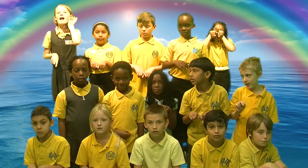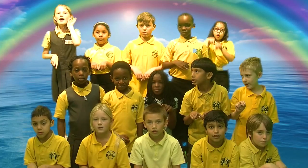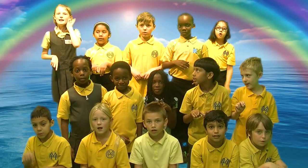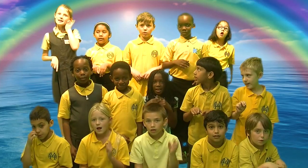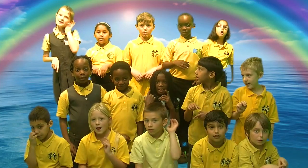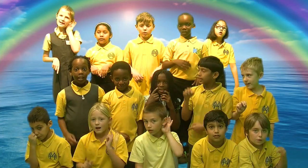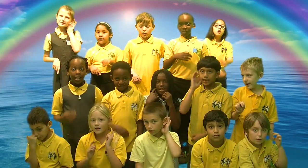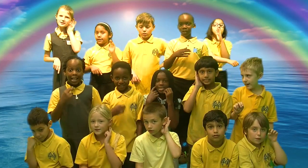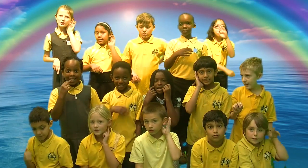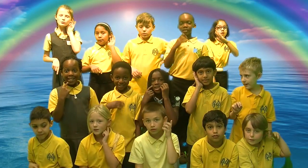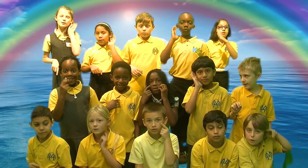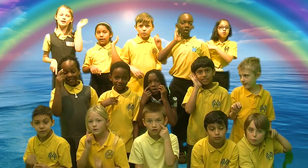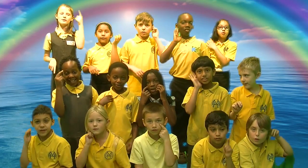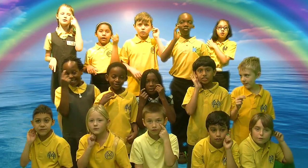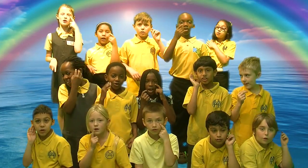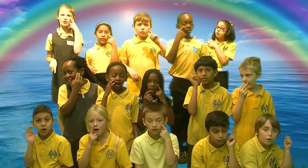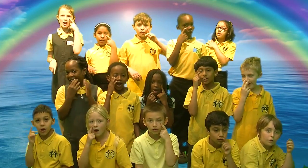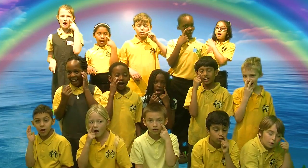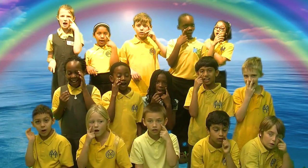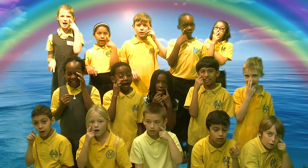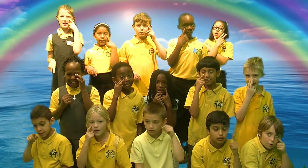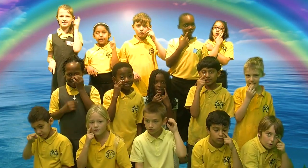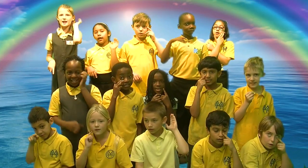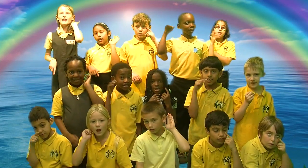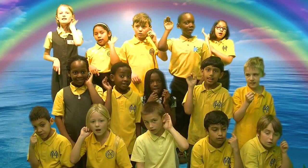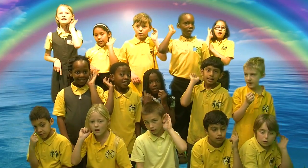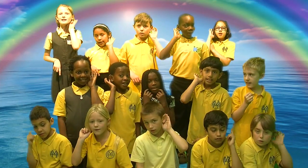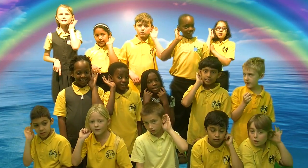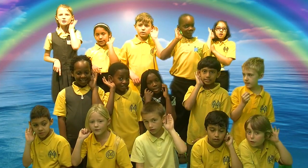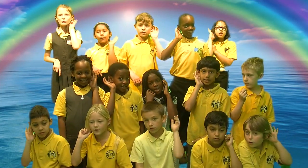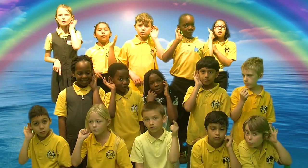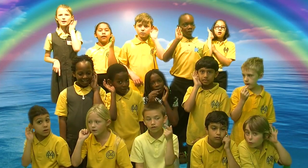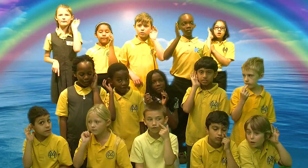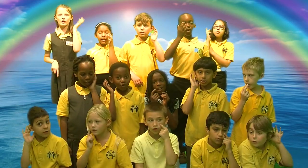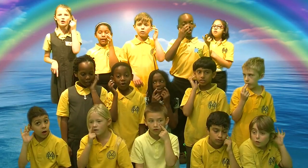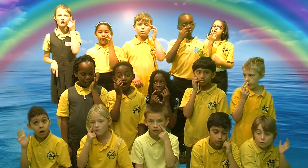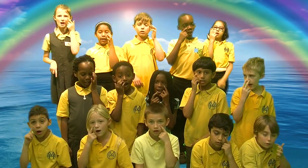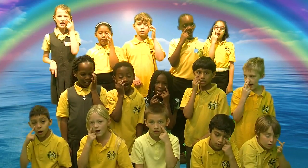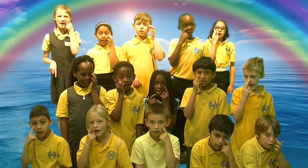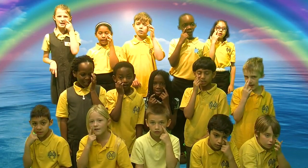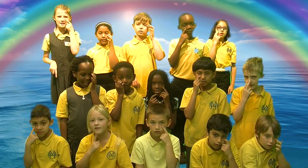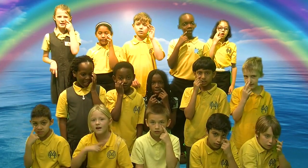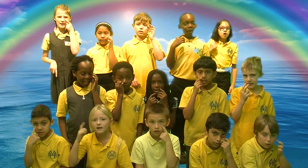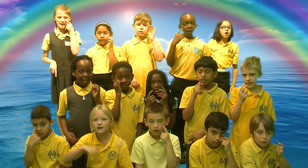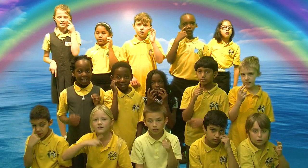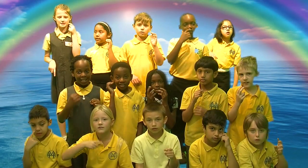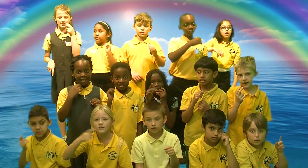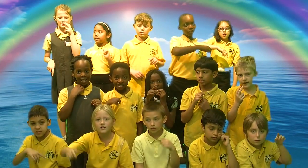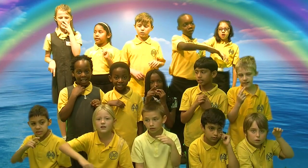Listen with your eyes, listen with your eyes and sing